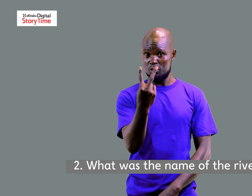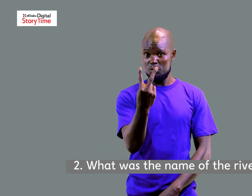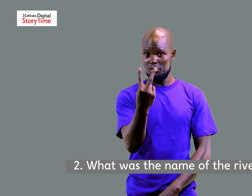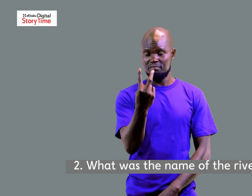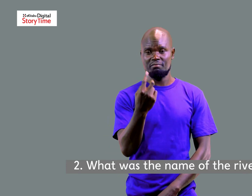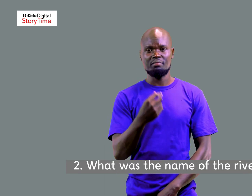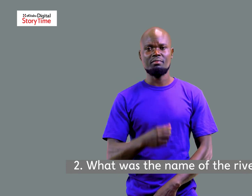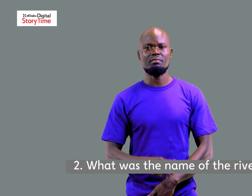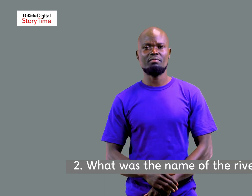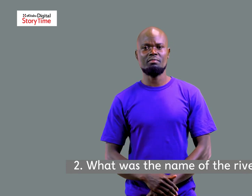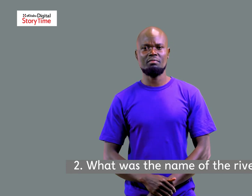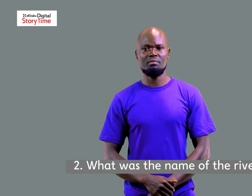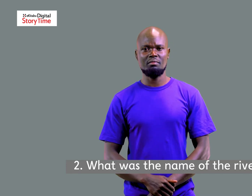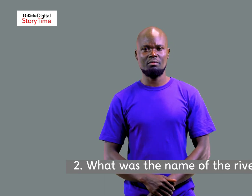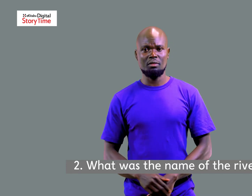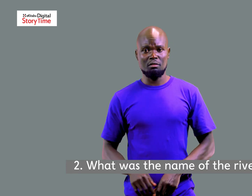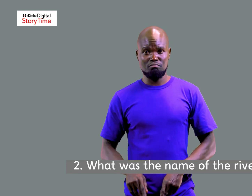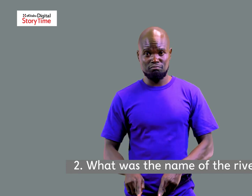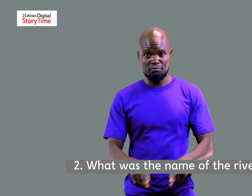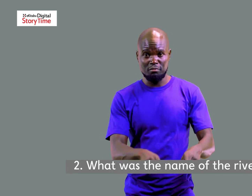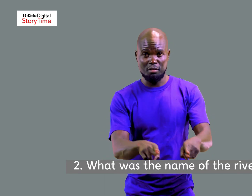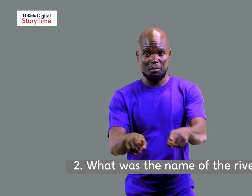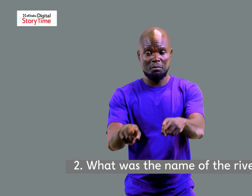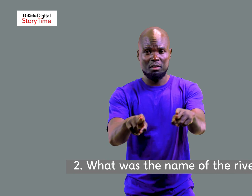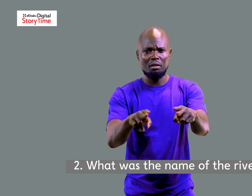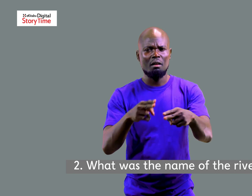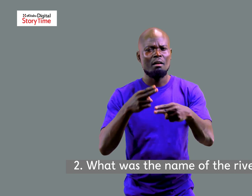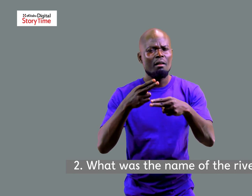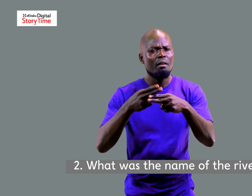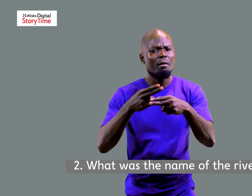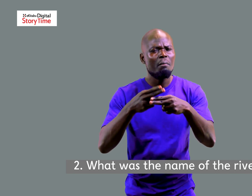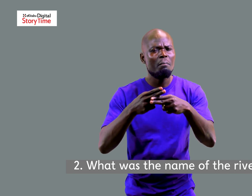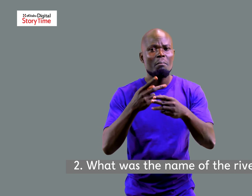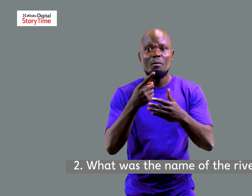Number two, what was the name of the river?